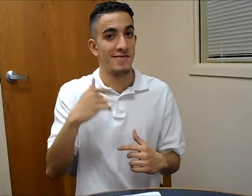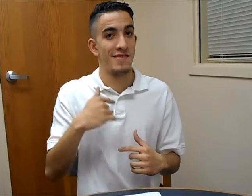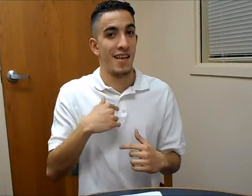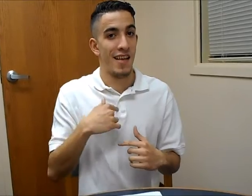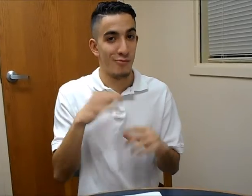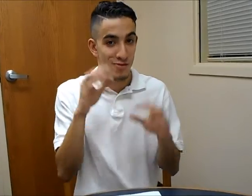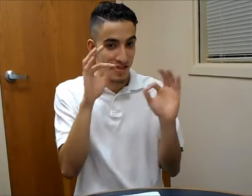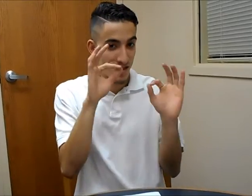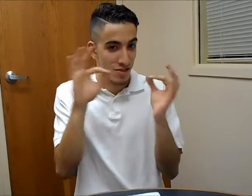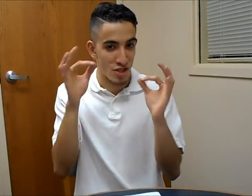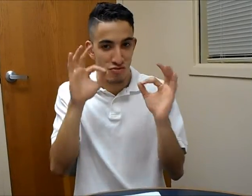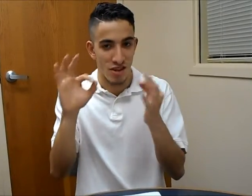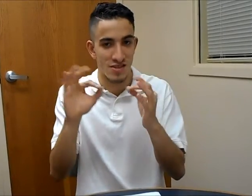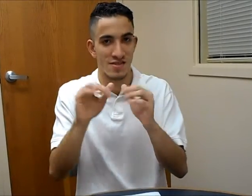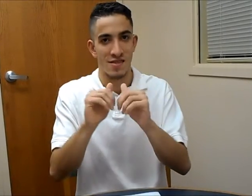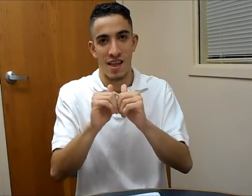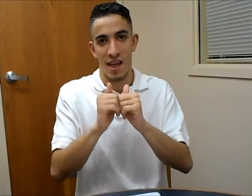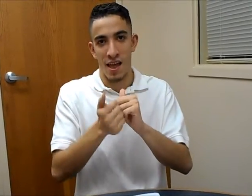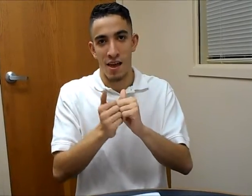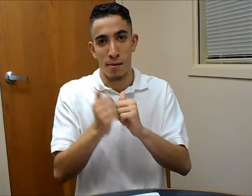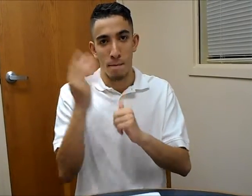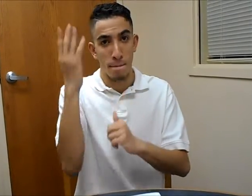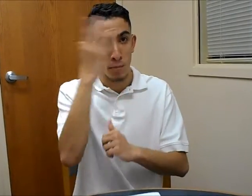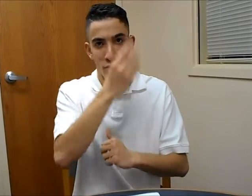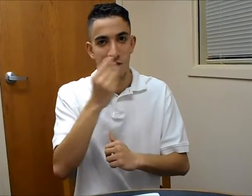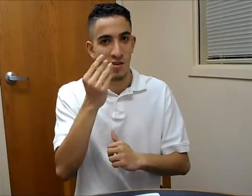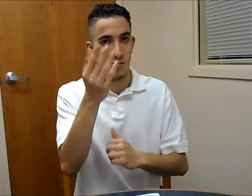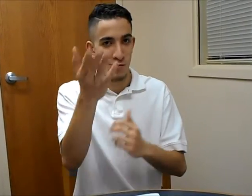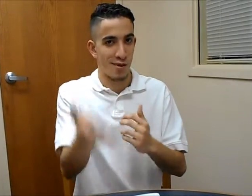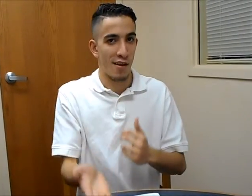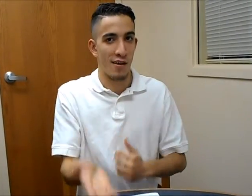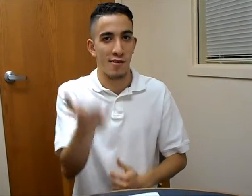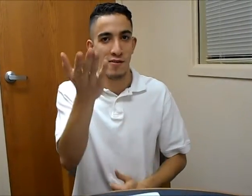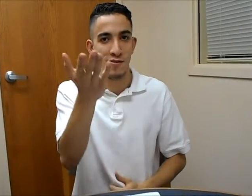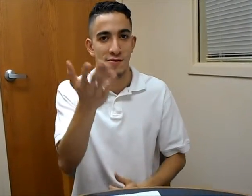of how I was distracted by how beautiful you are.